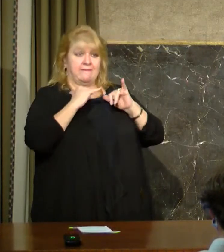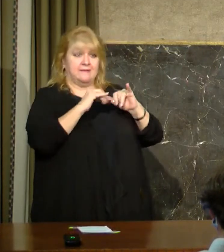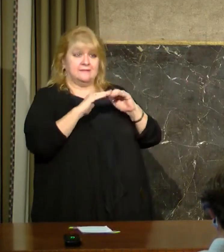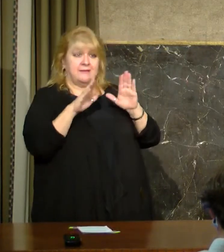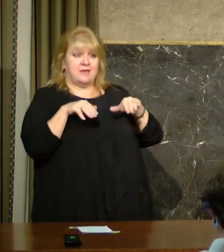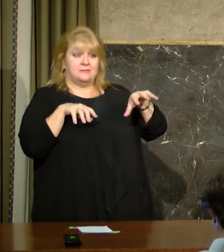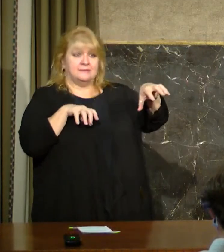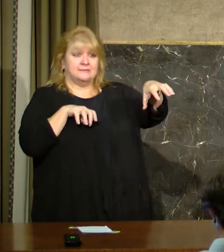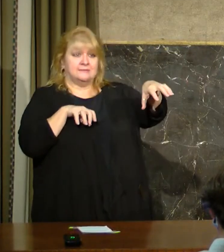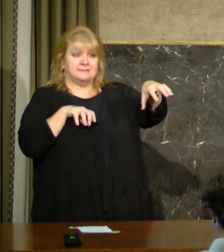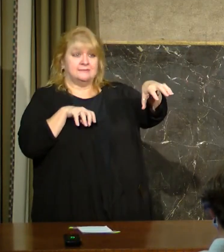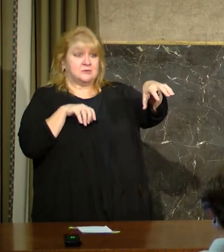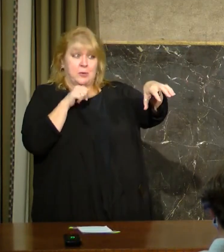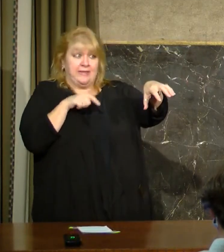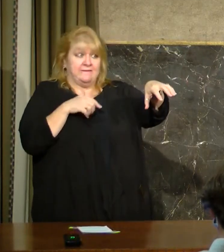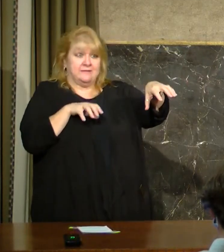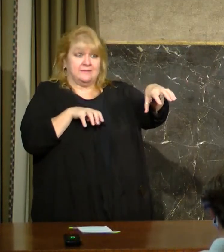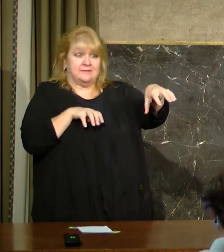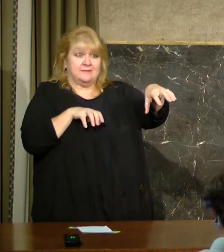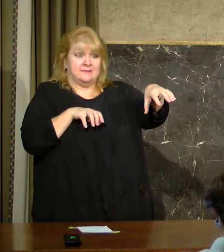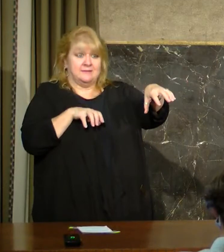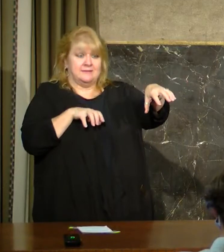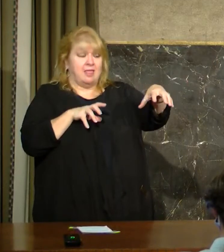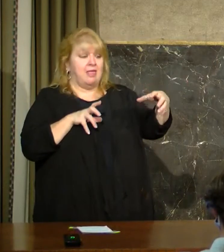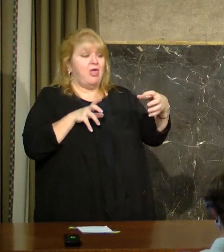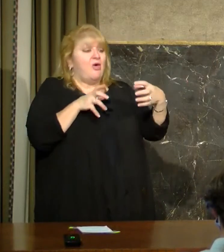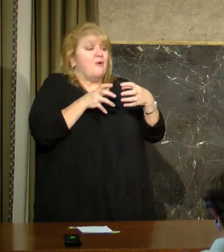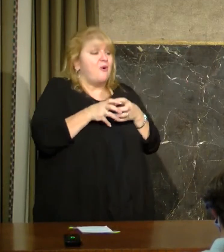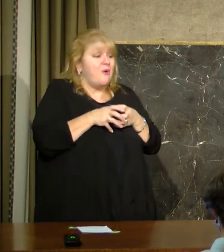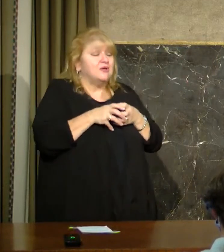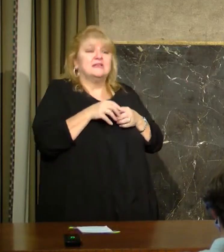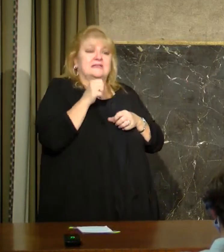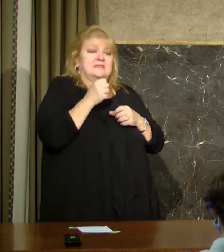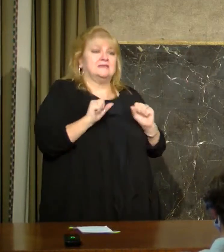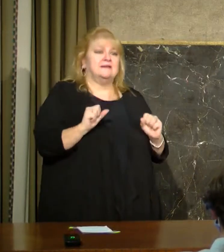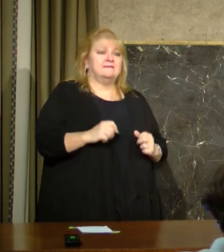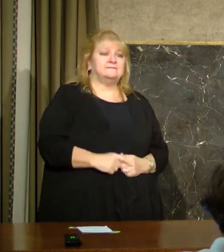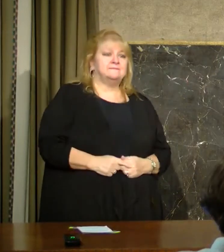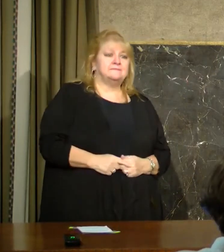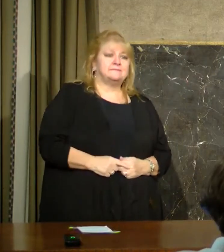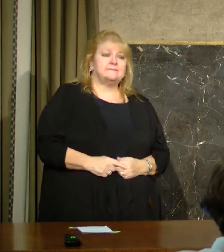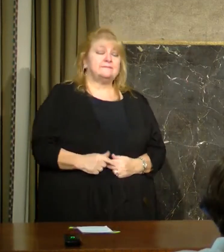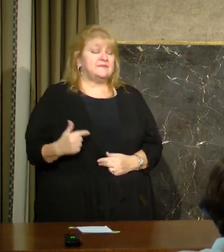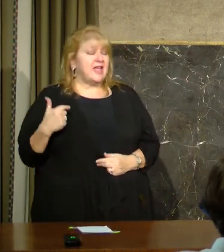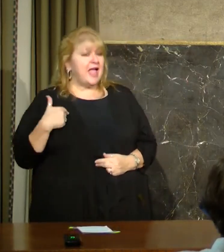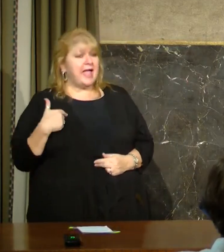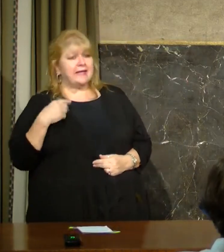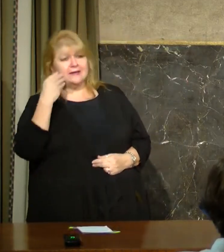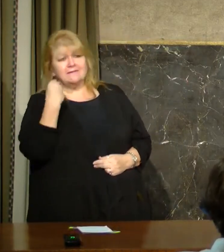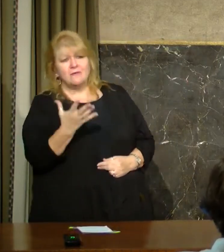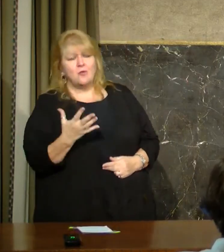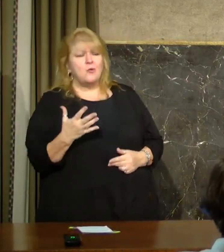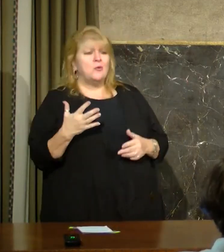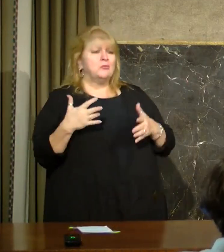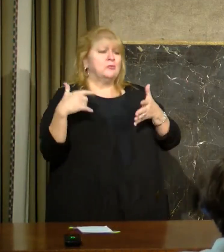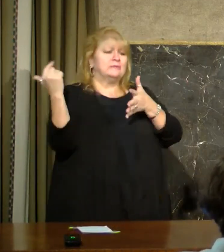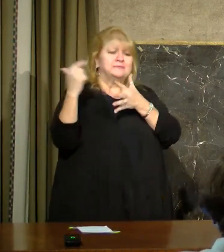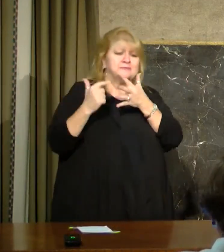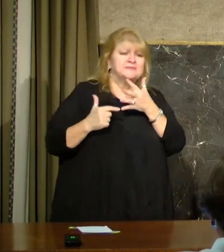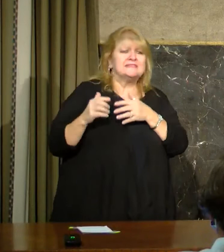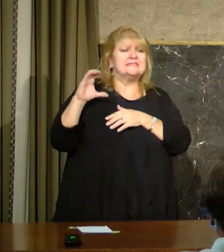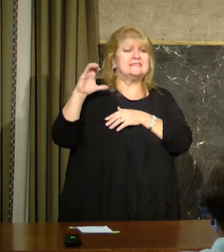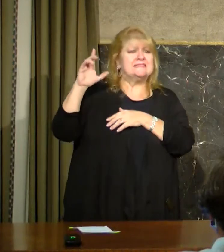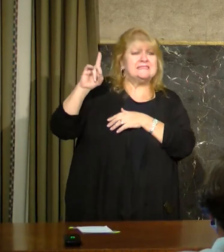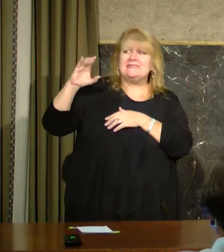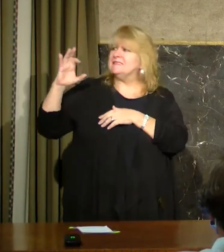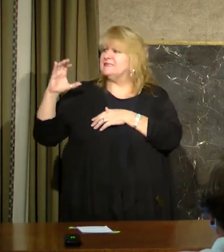the settings that, I mean, we can issue all of the recommendations that we want. We can tell you what CDC is saying or what the White